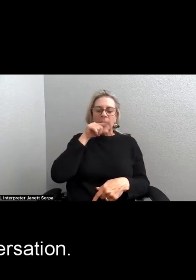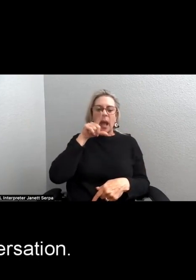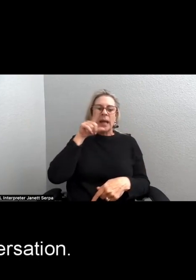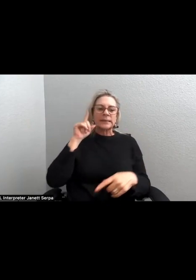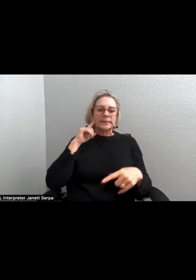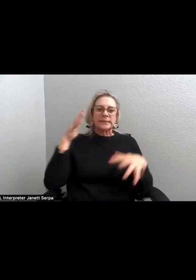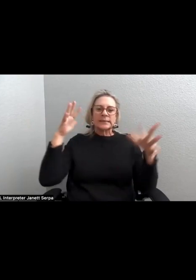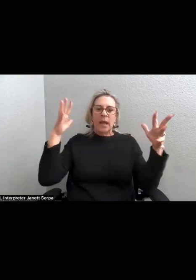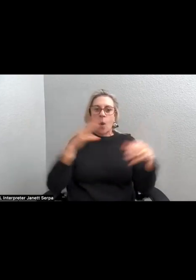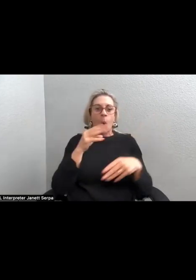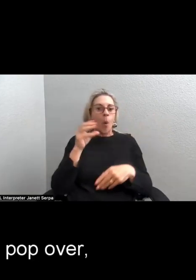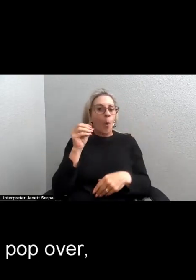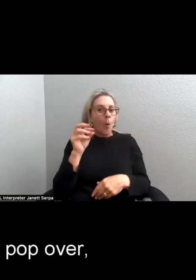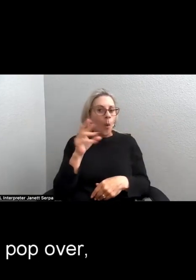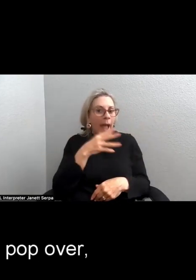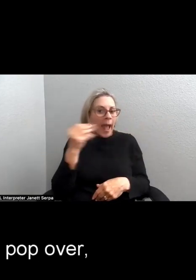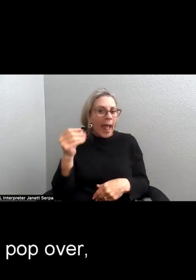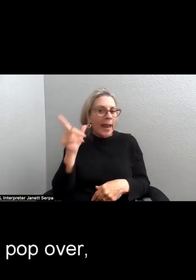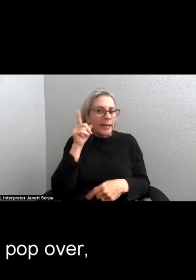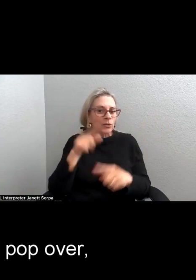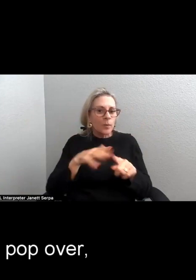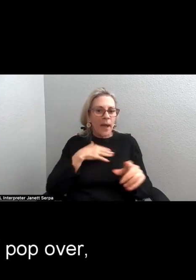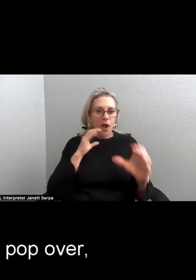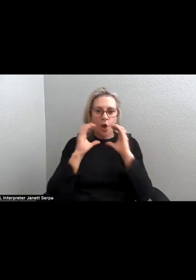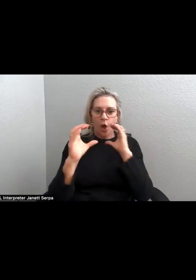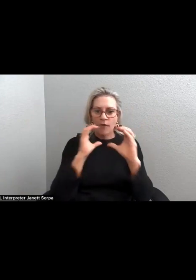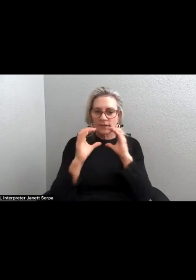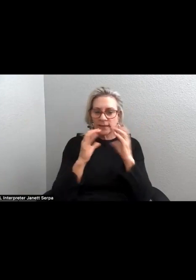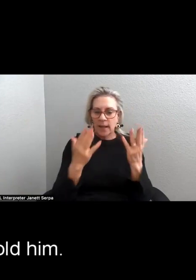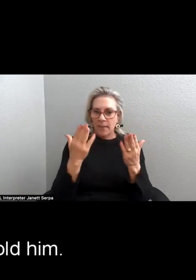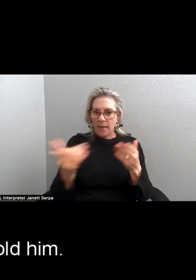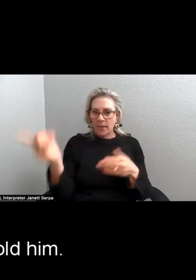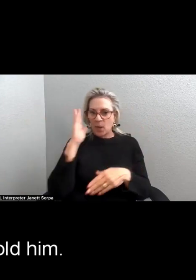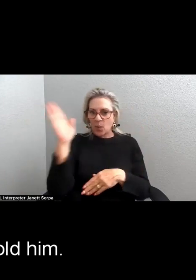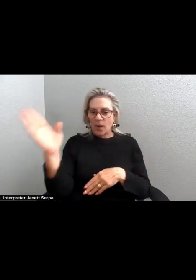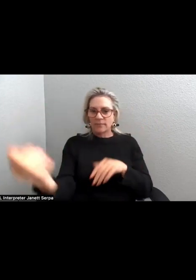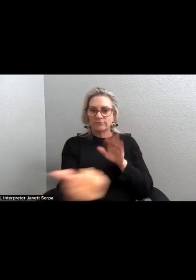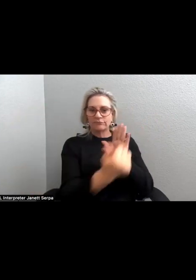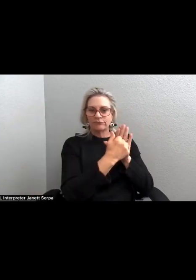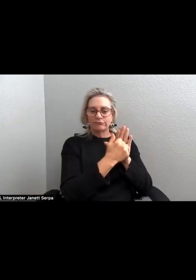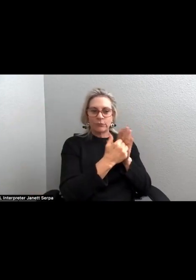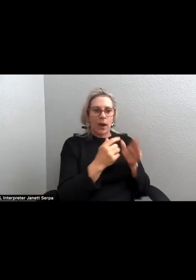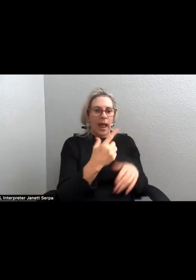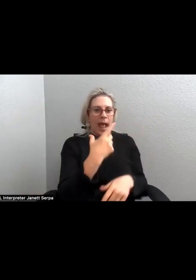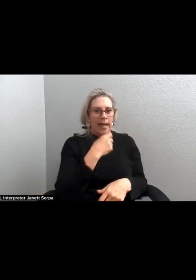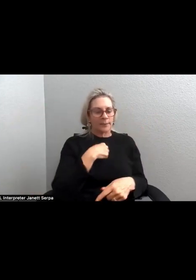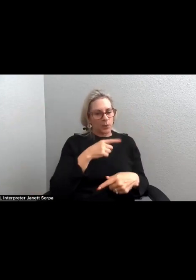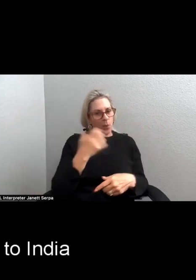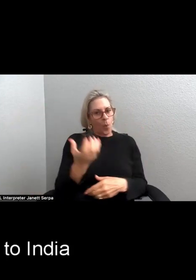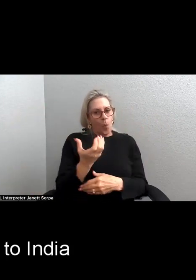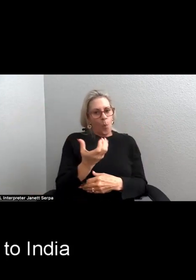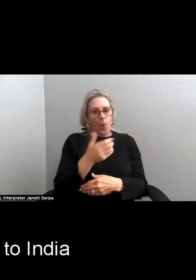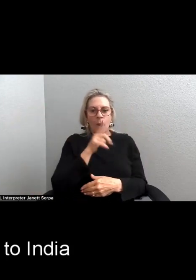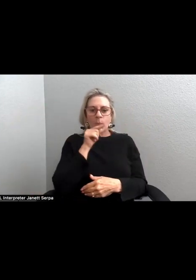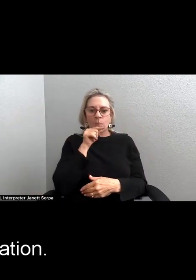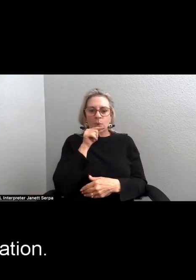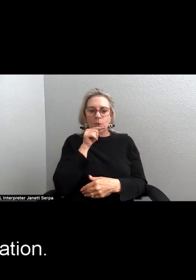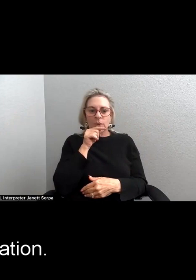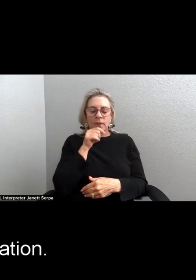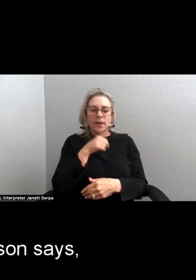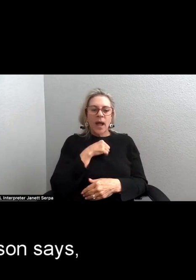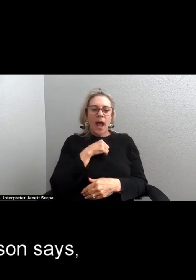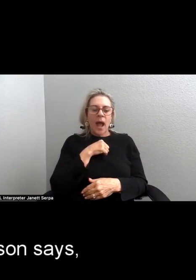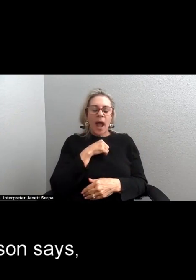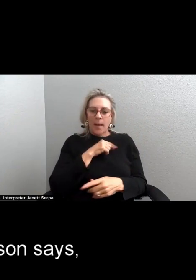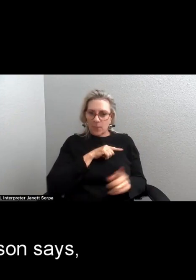conversation. Maybe he'll pop over, ask to hold him. I'm going to India on